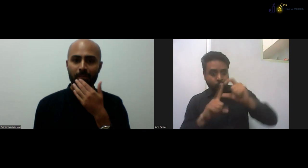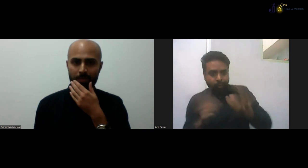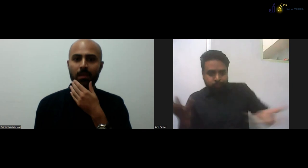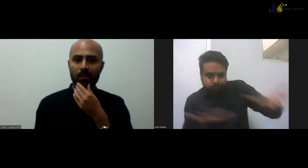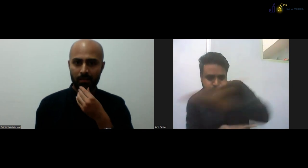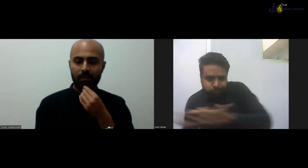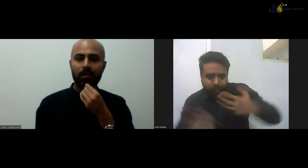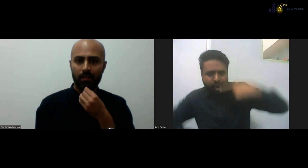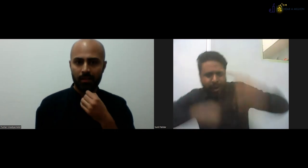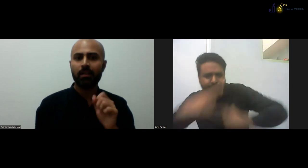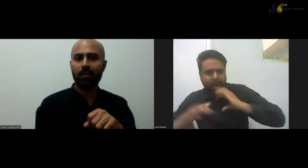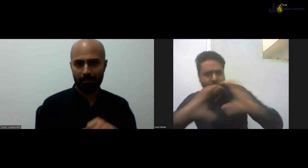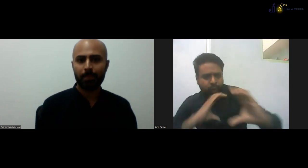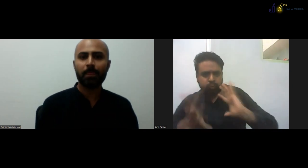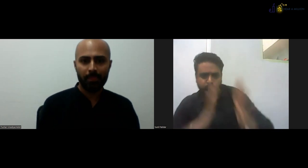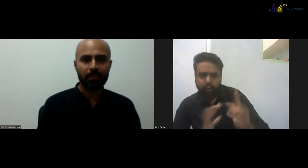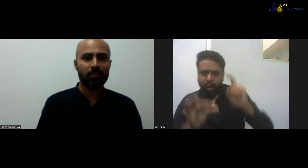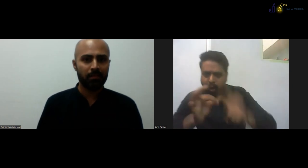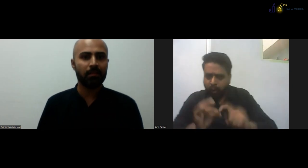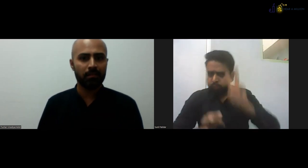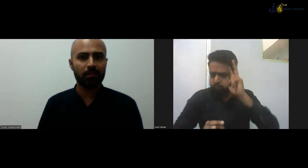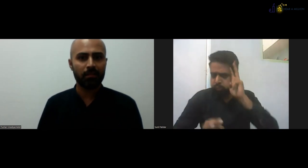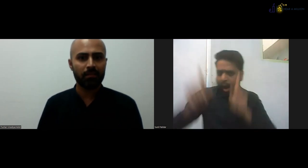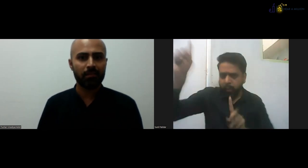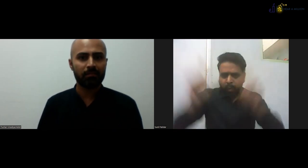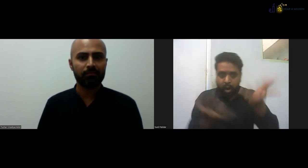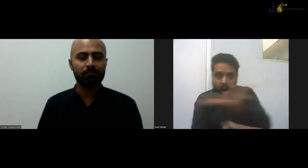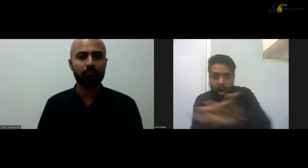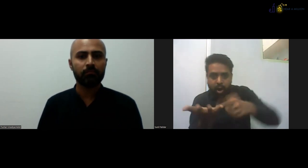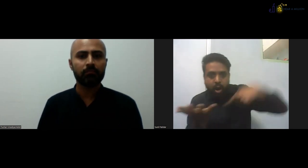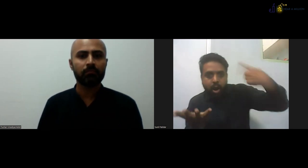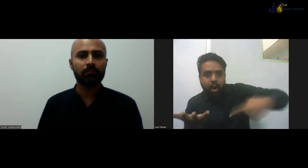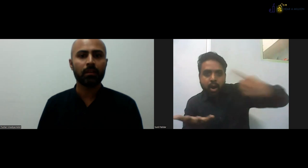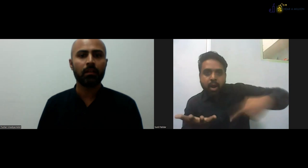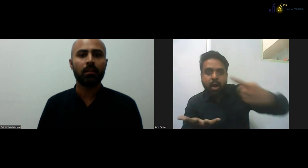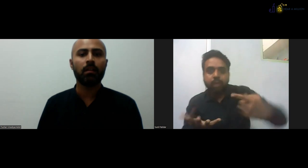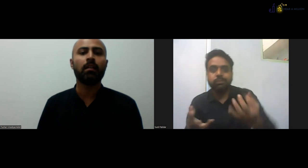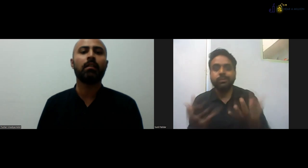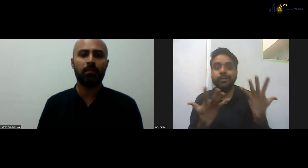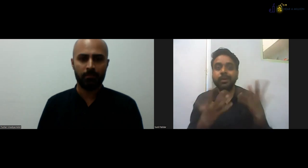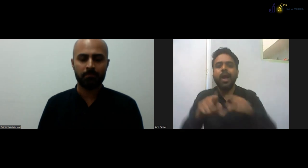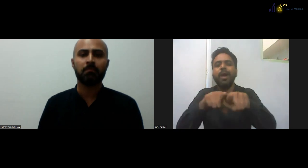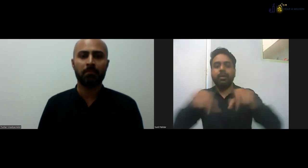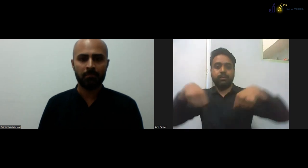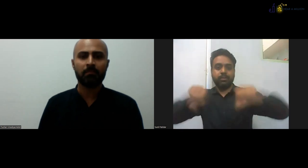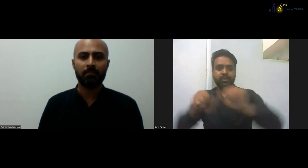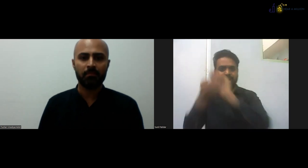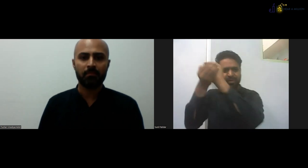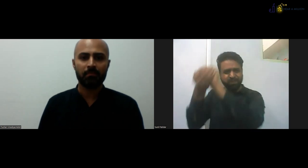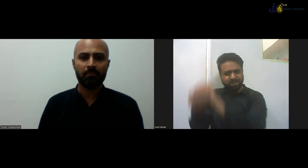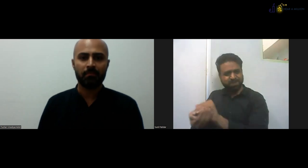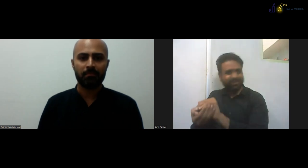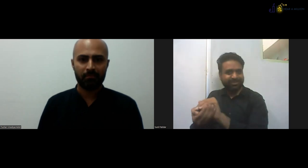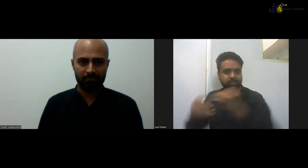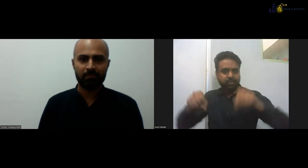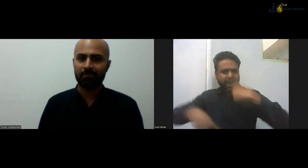in these students is from involving themselves every day, 10 to five, discussing, asking questions,